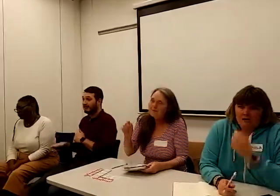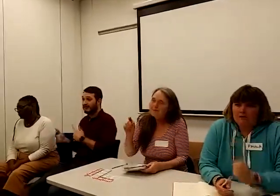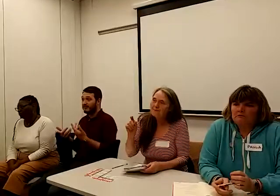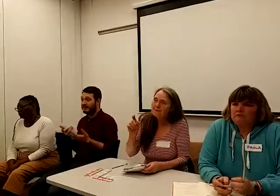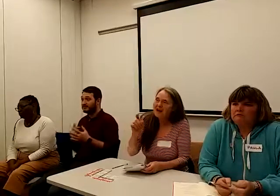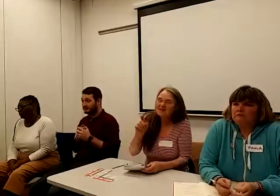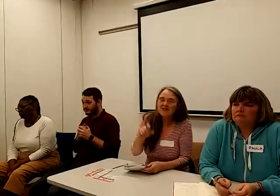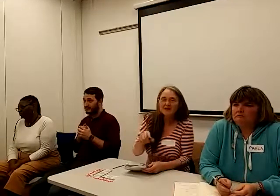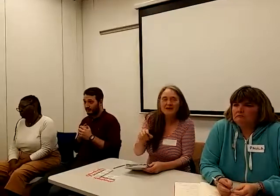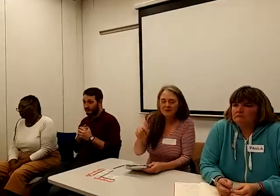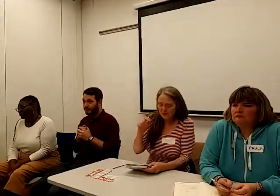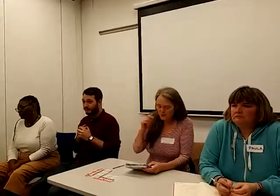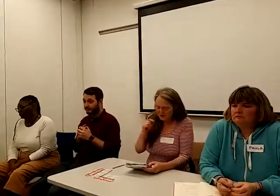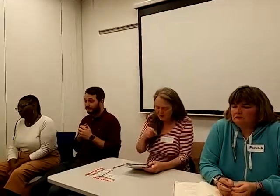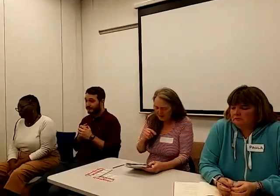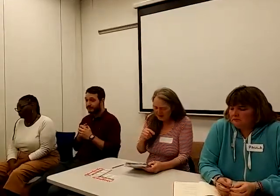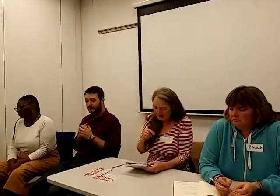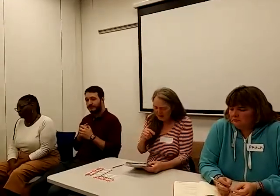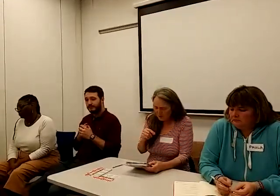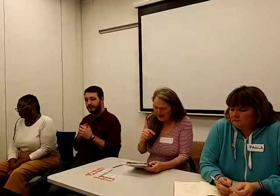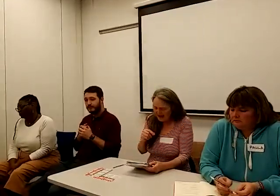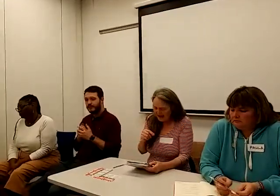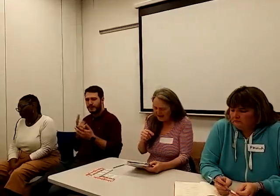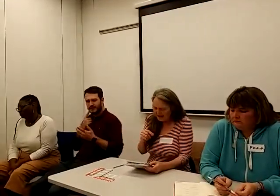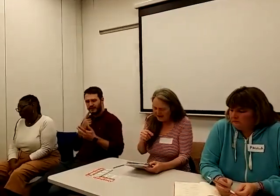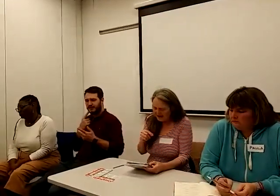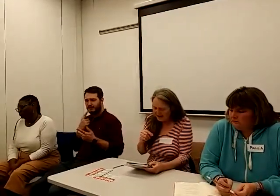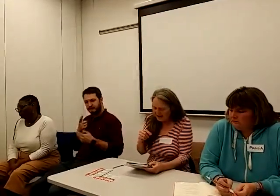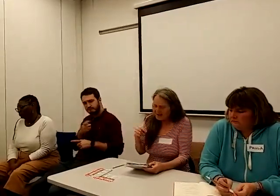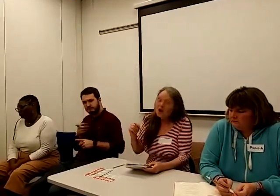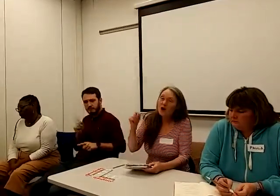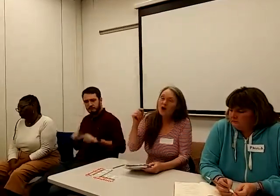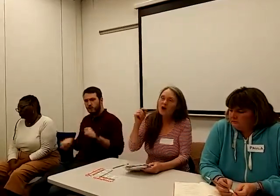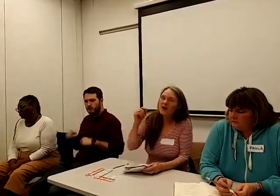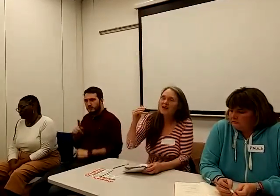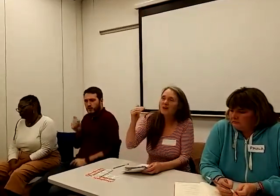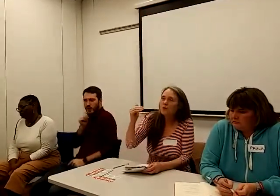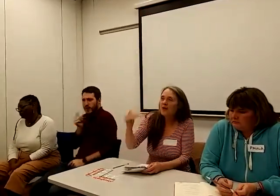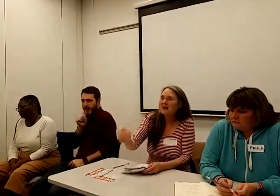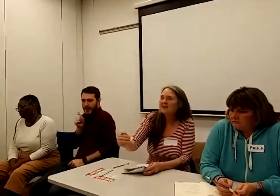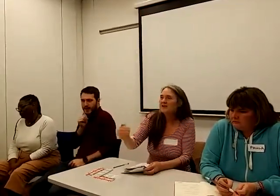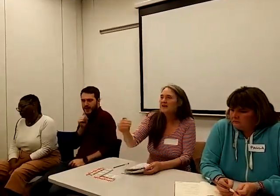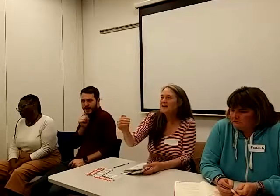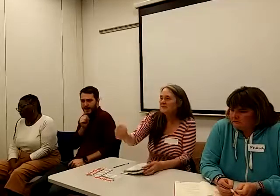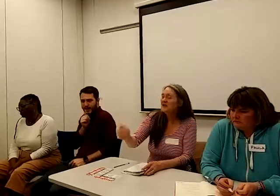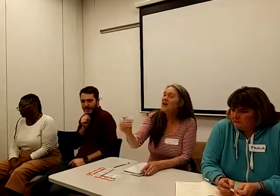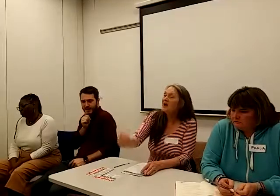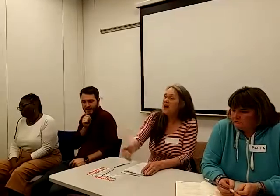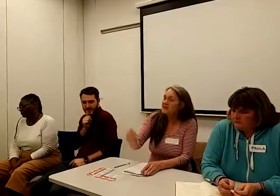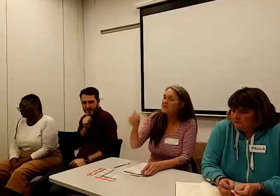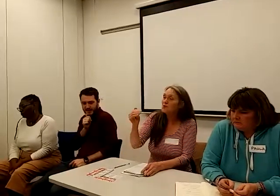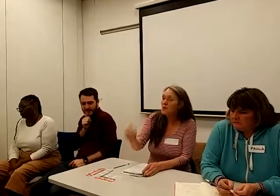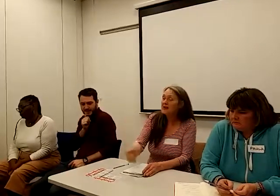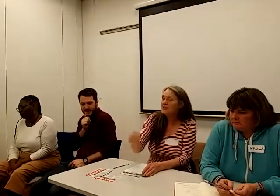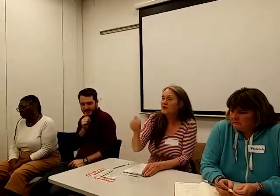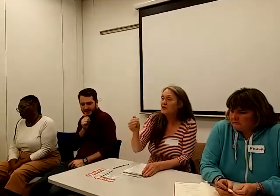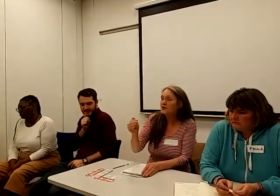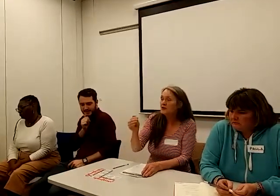But I think people will probably be aware that when, as and when your